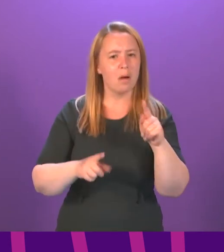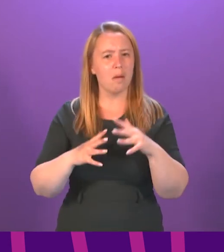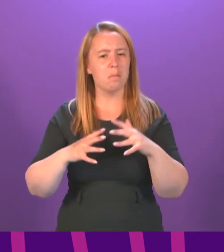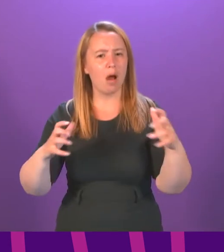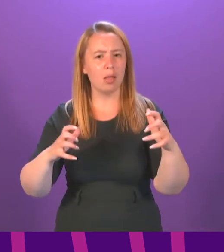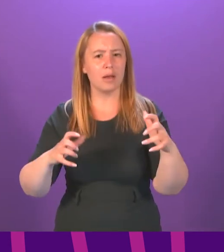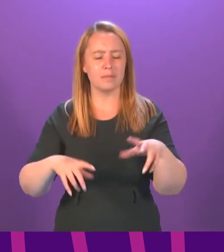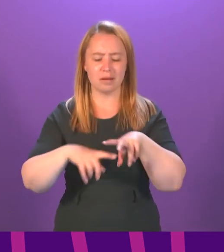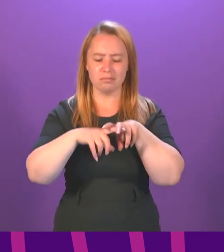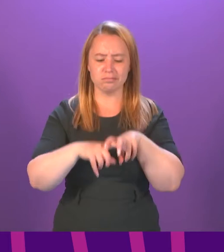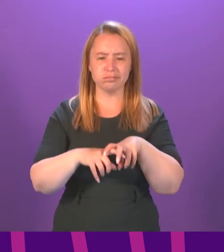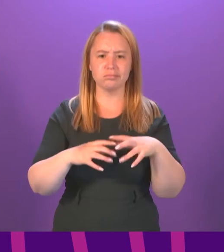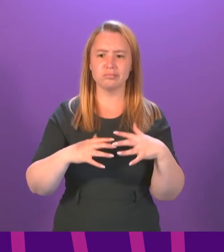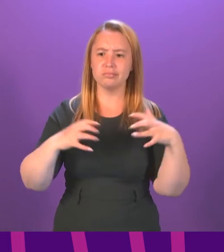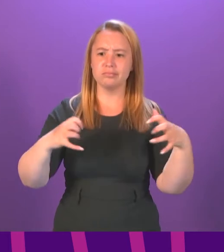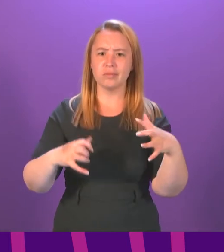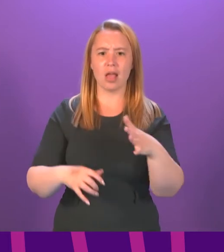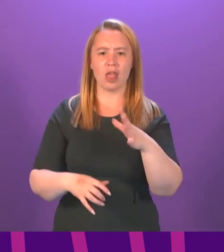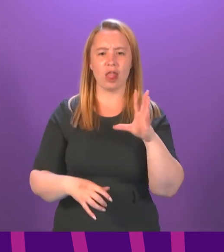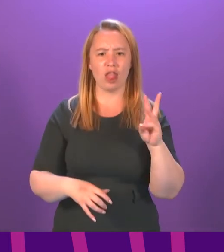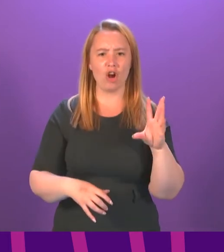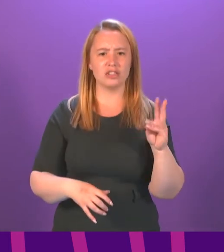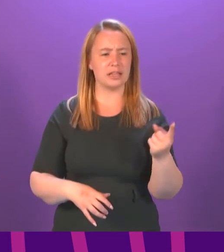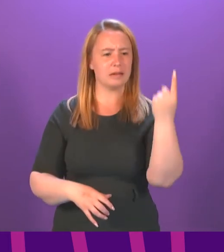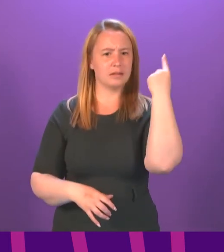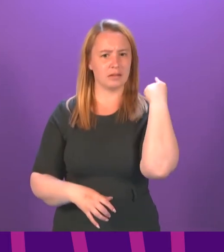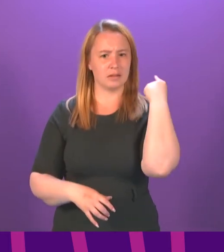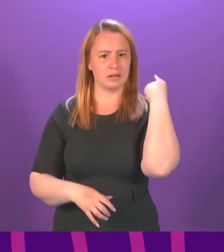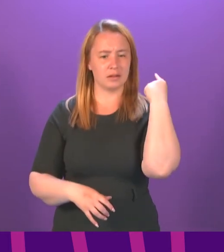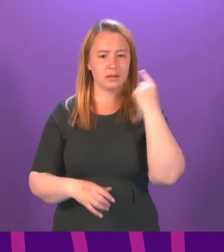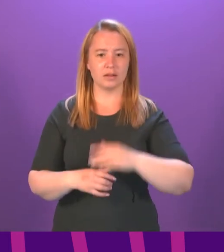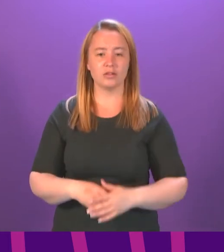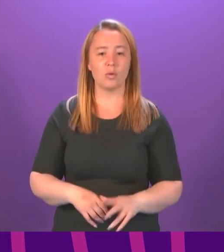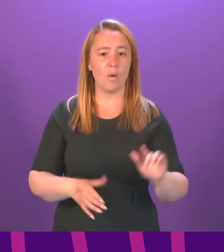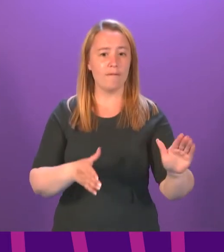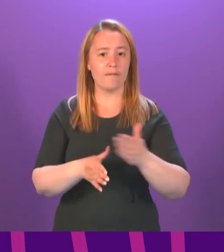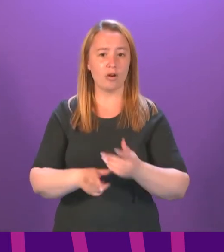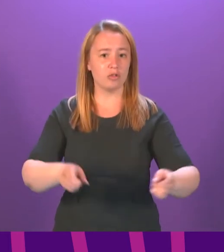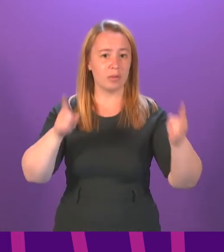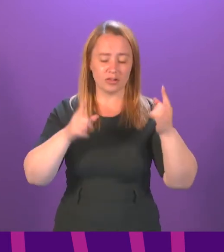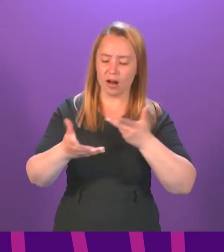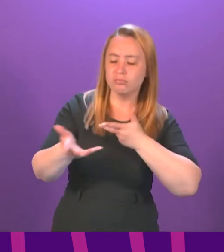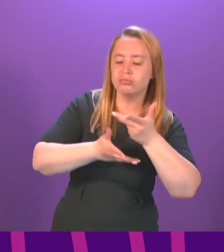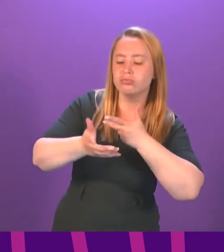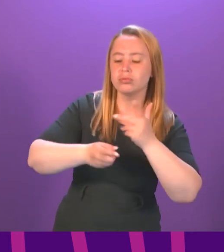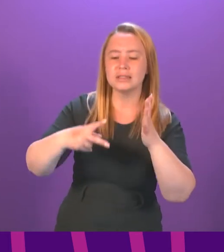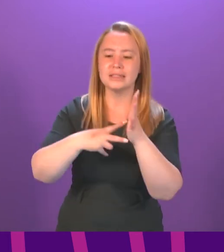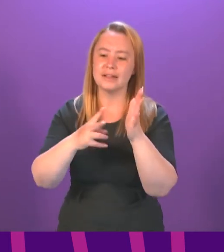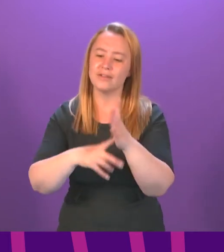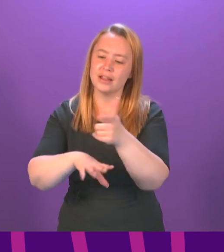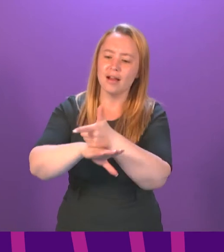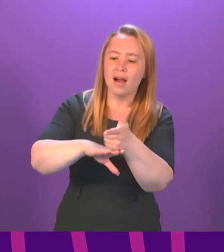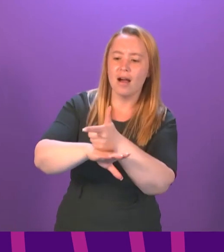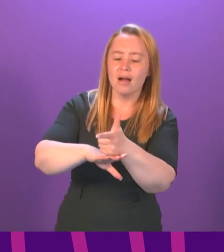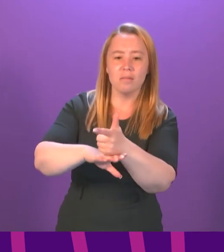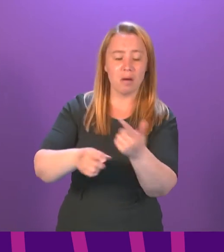sitting last Thursday. This is only the latest occasion when the First Minister has chosen to speak to TV cameras rather than